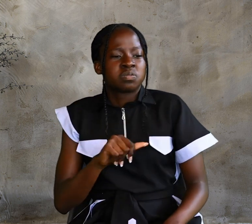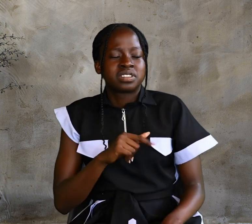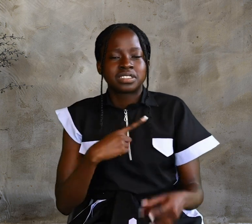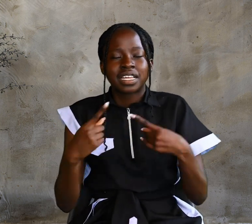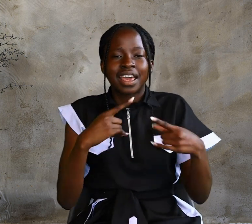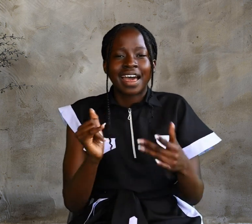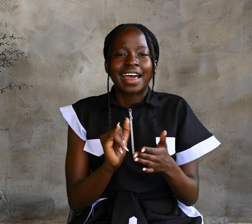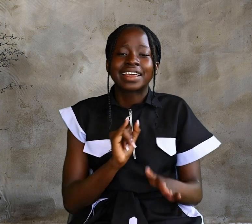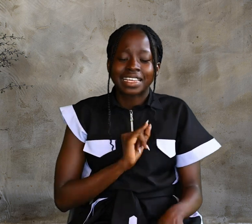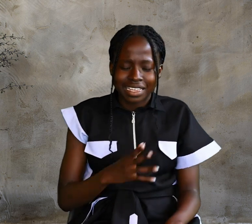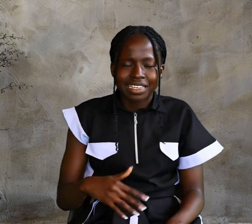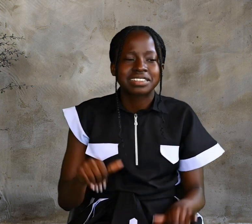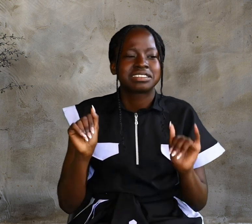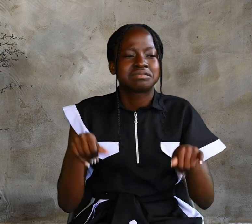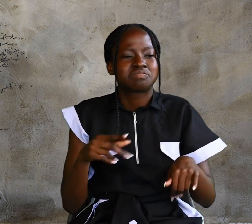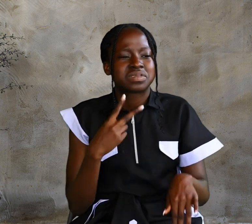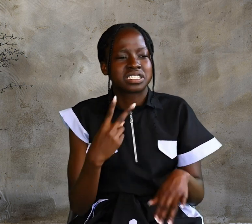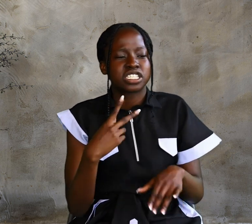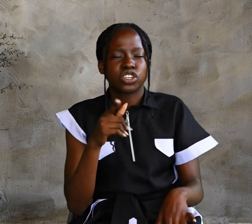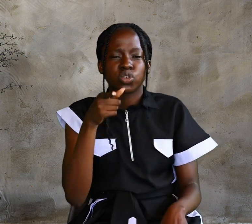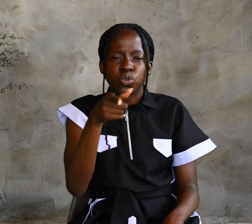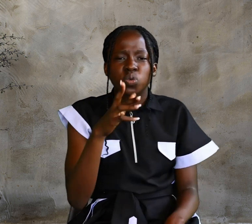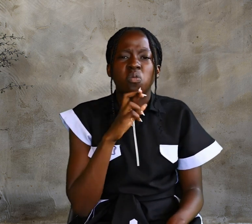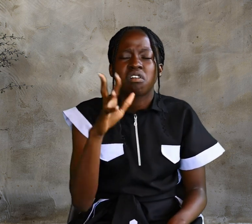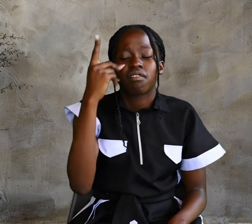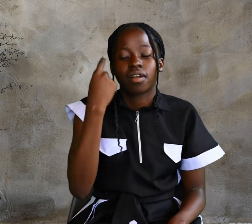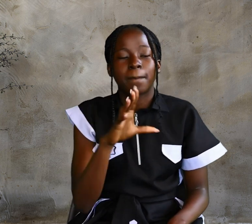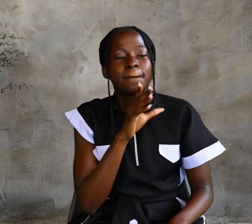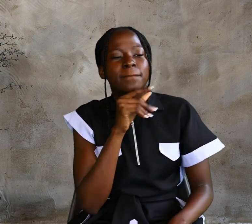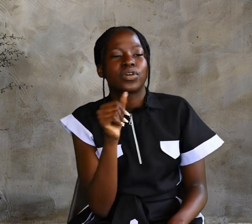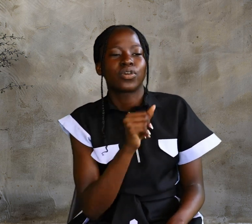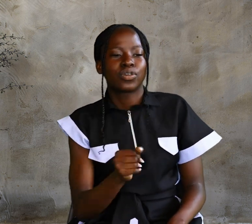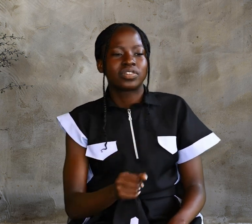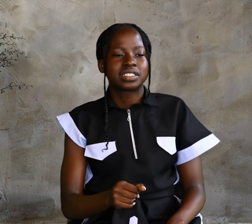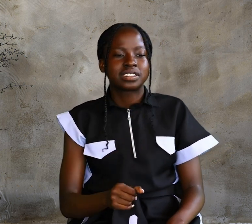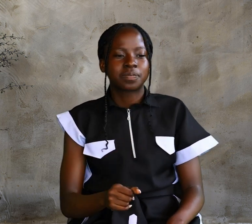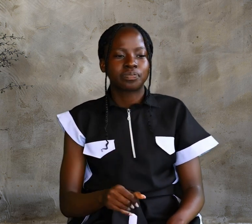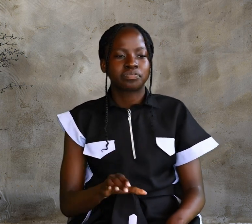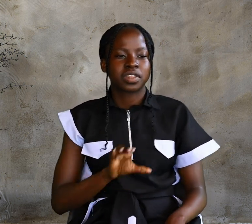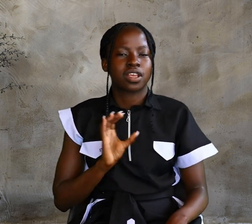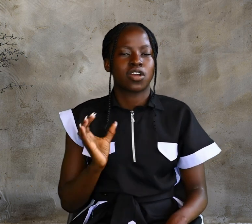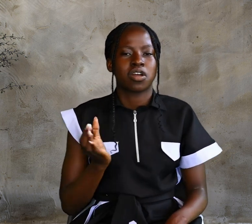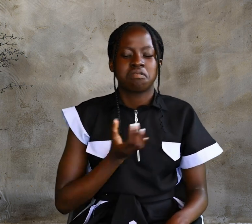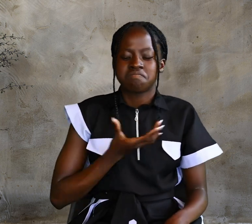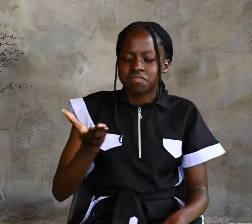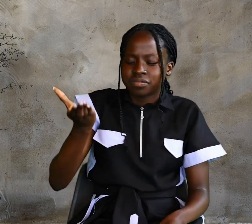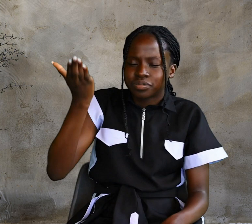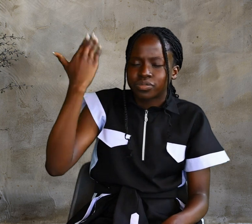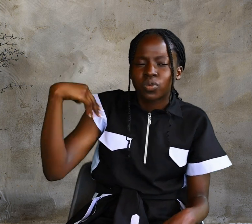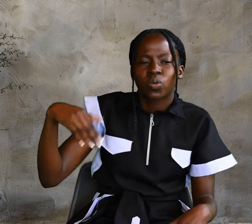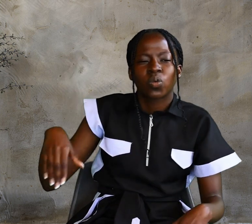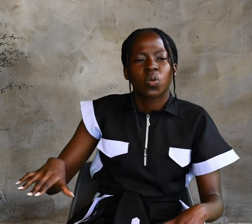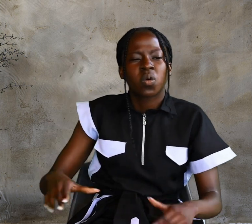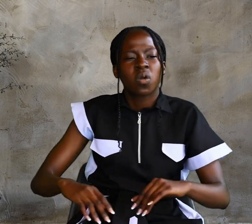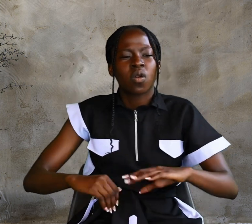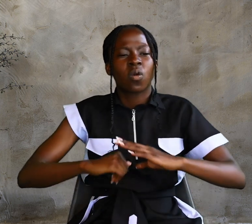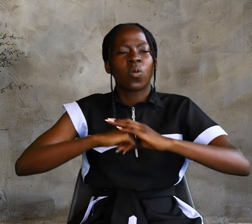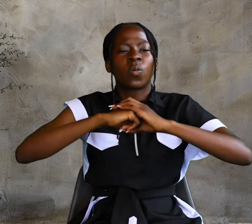I can see that you are a prophet. Our ancestors worshipped on this mountain, but you Jews claim